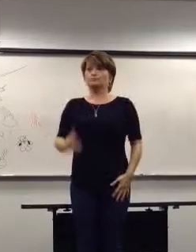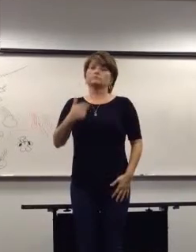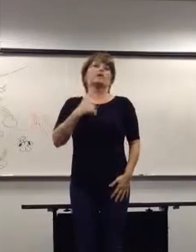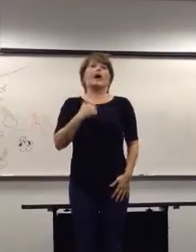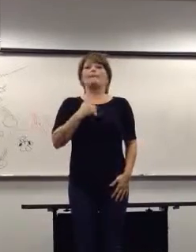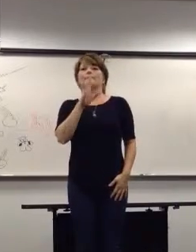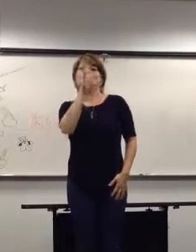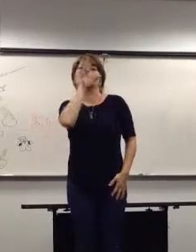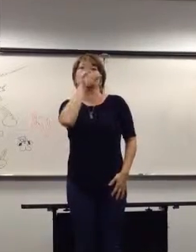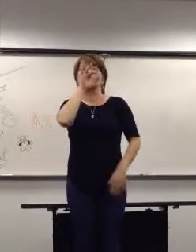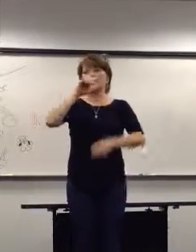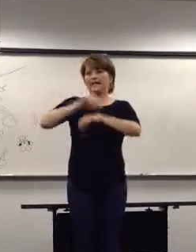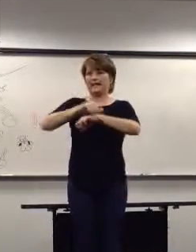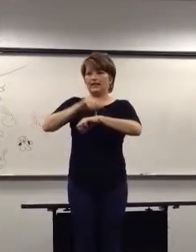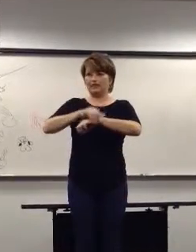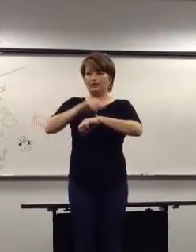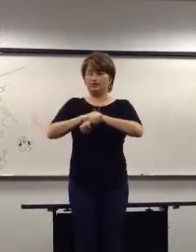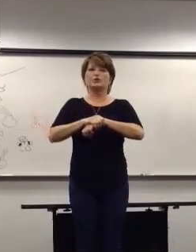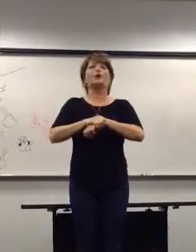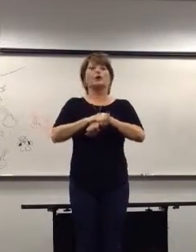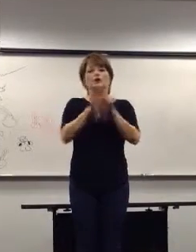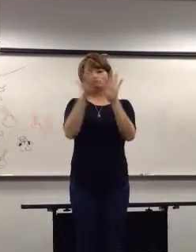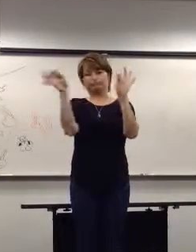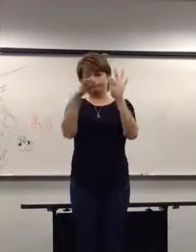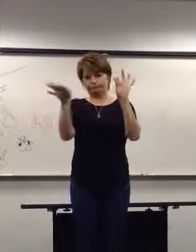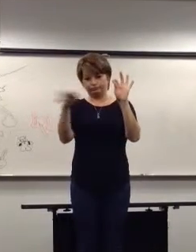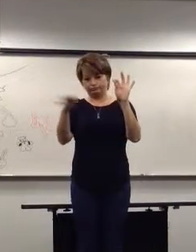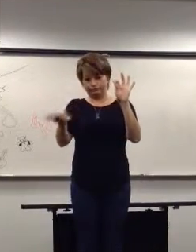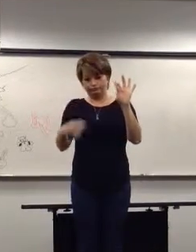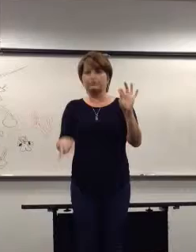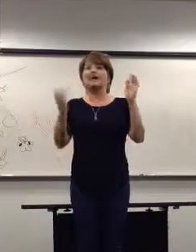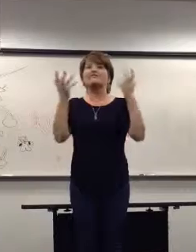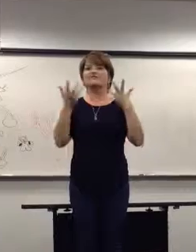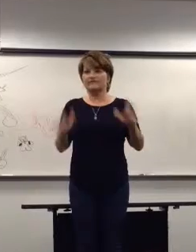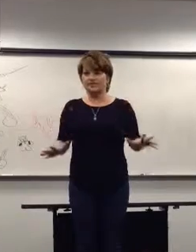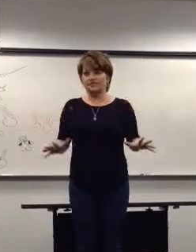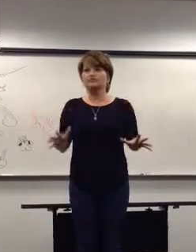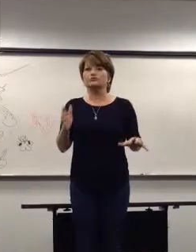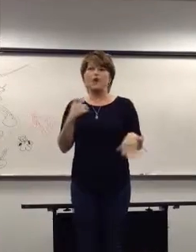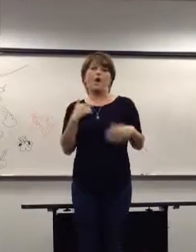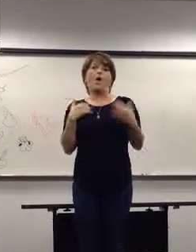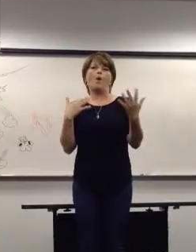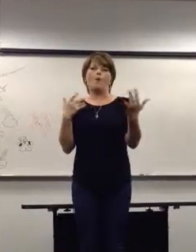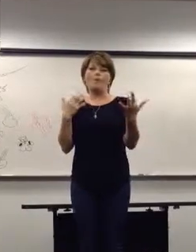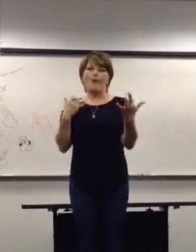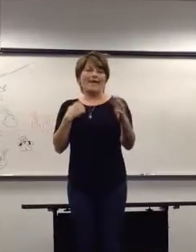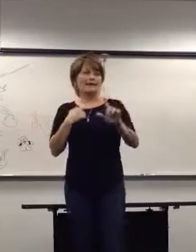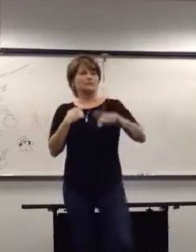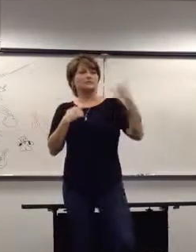say I'm a lawyer, and I'm speaking in English, and after I finished